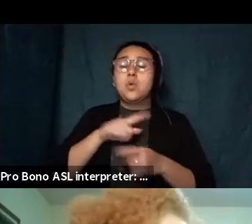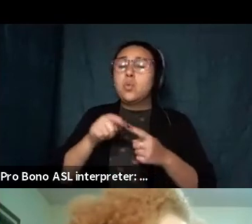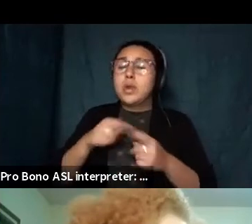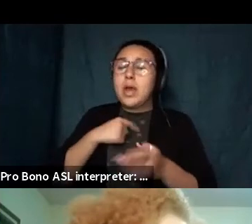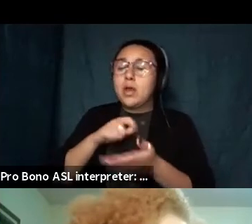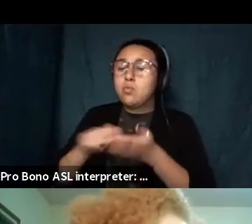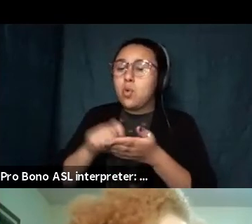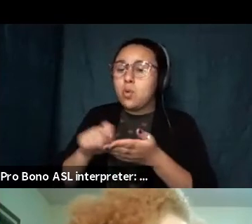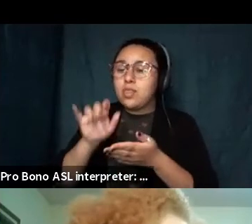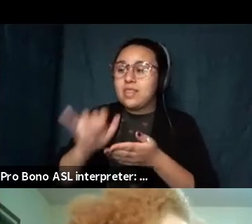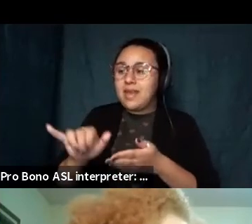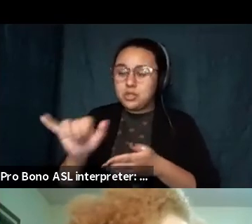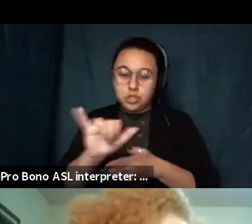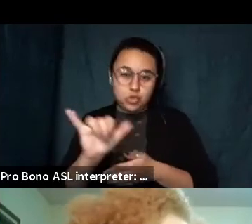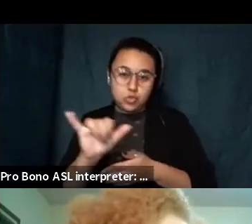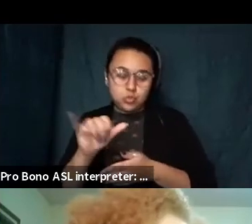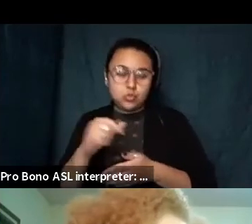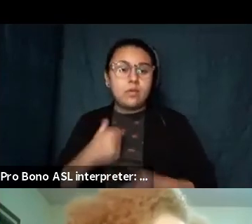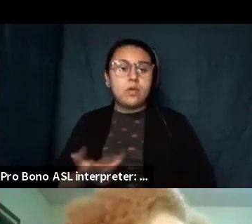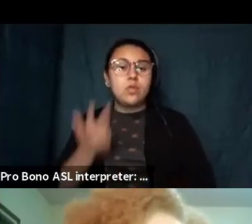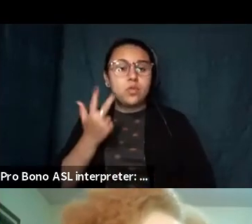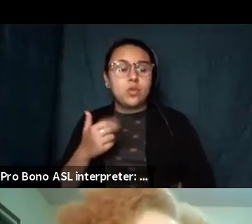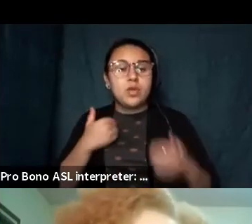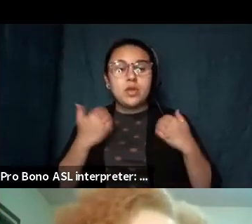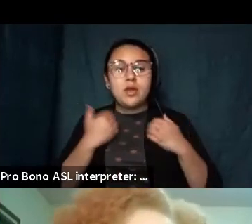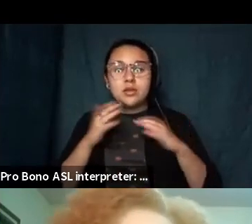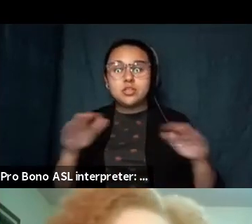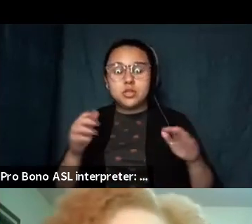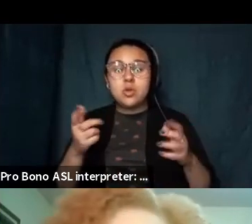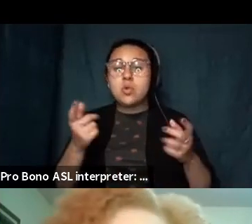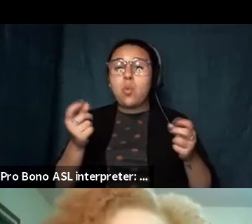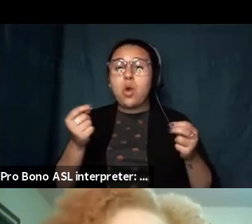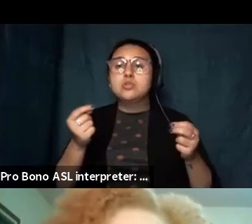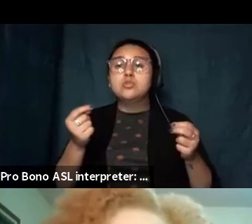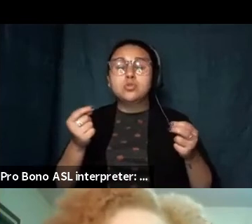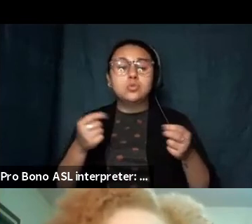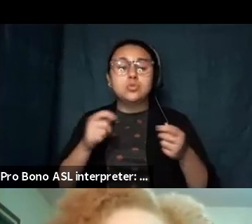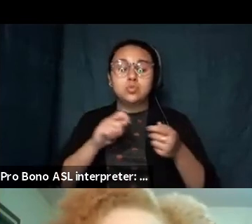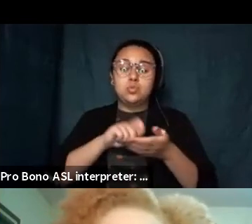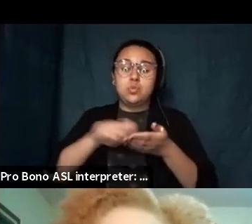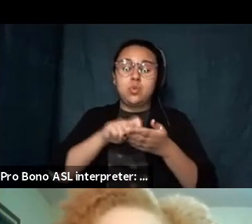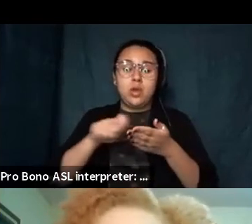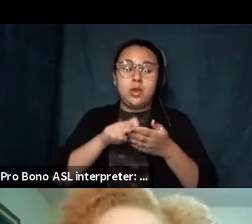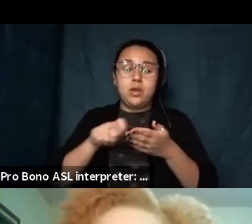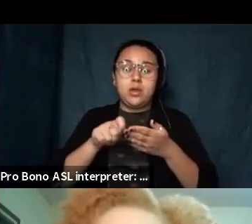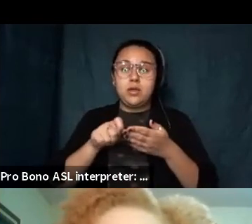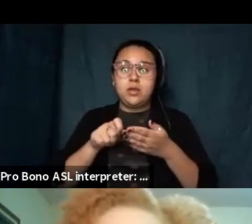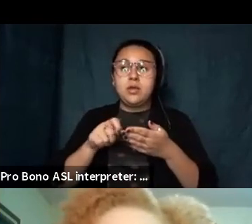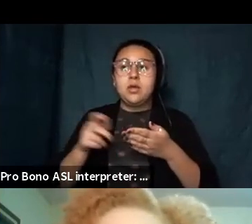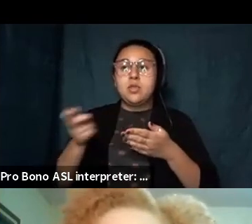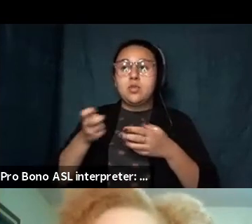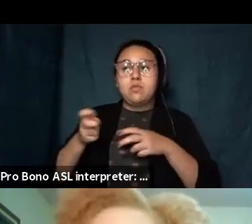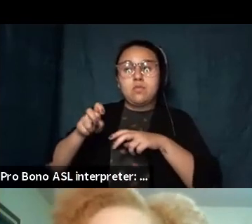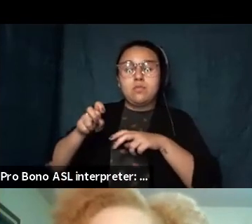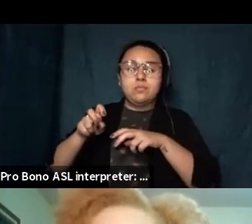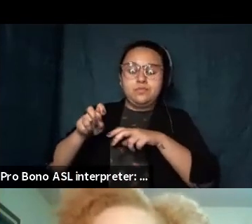that i could do was sit with them kind of piled on my lap and next to me and i could read to them there